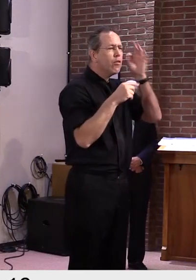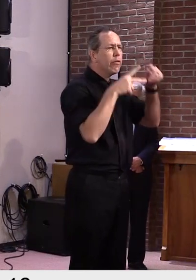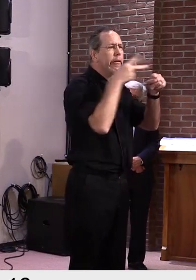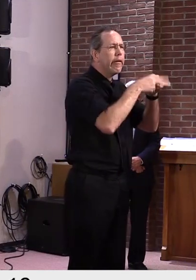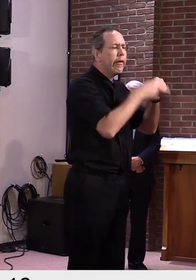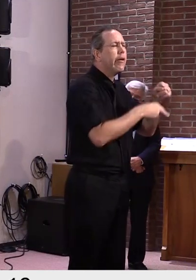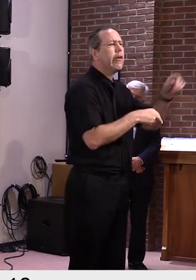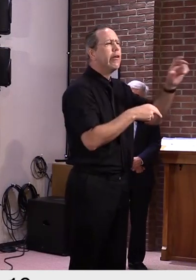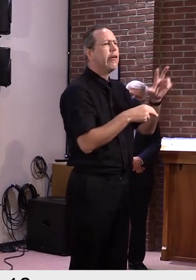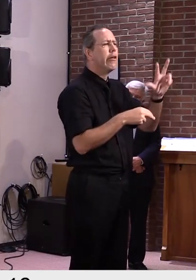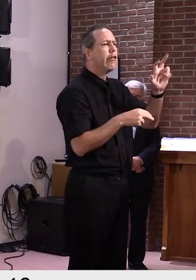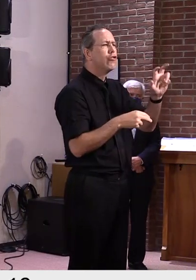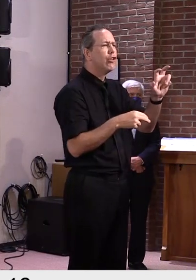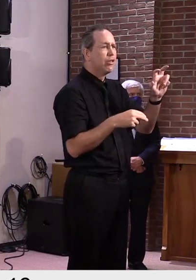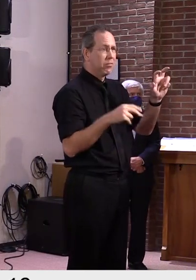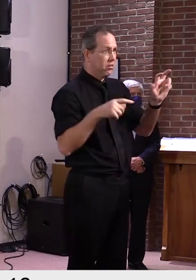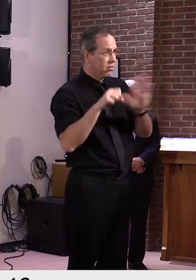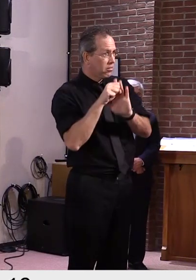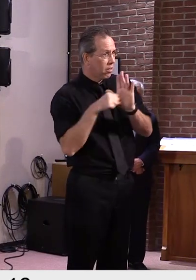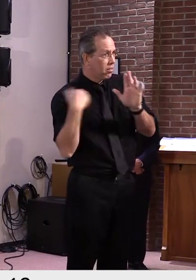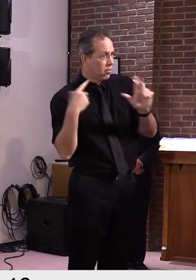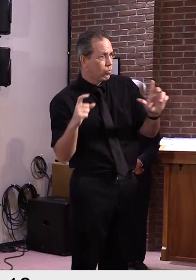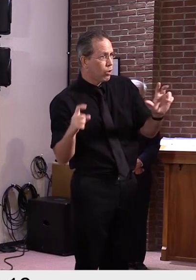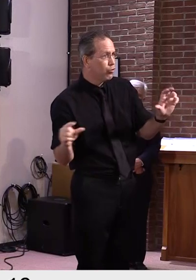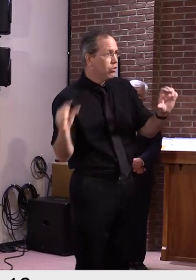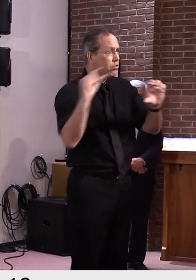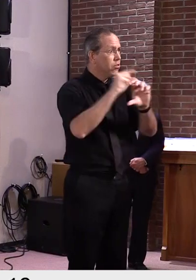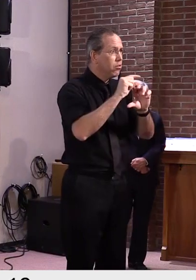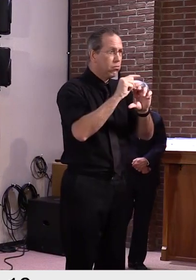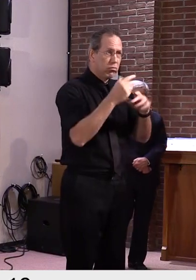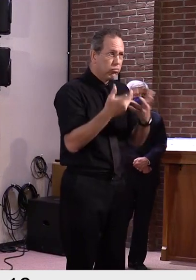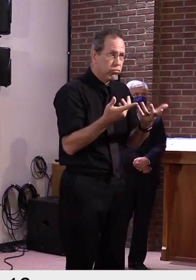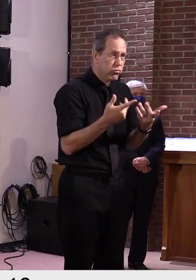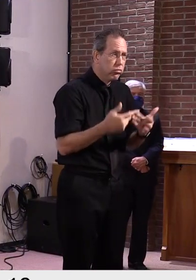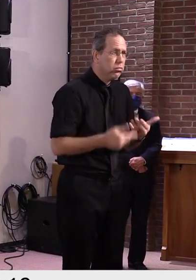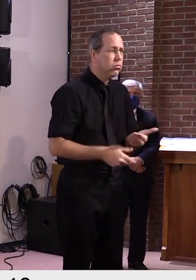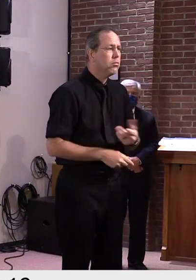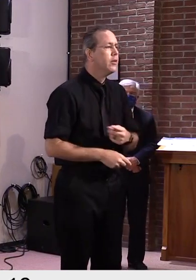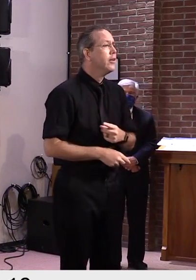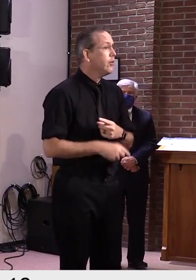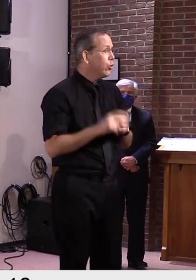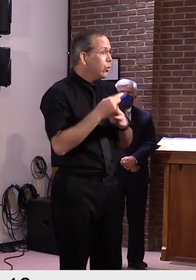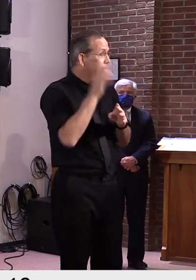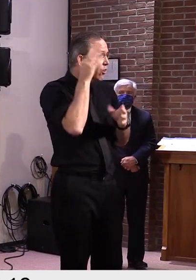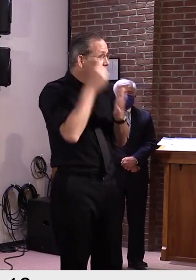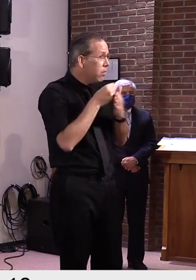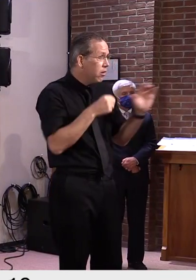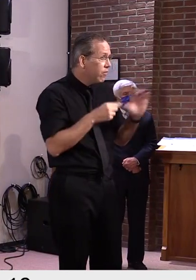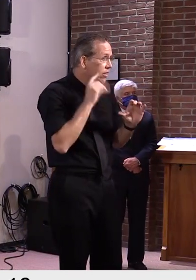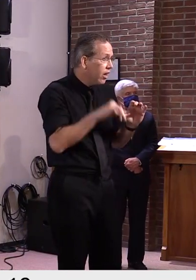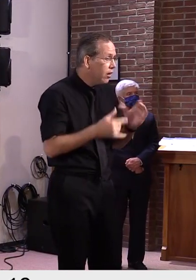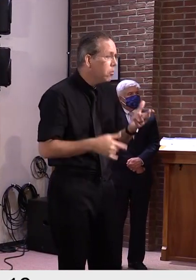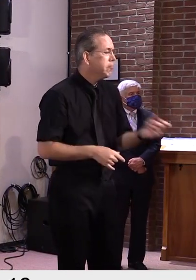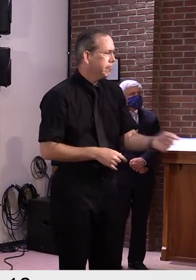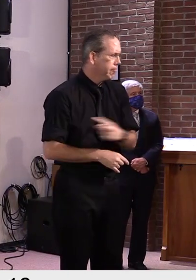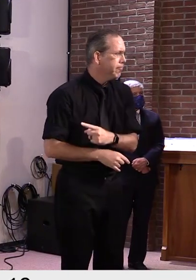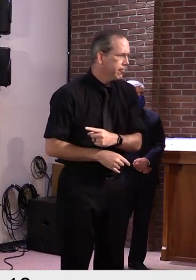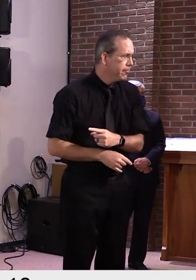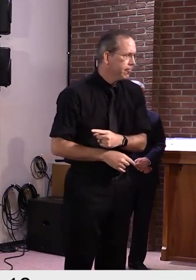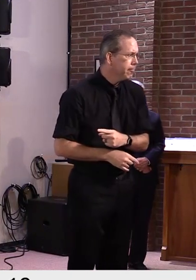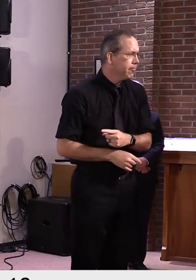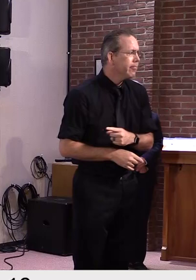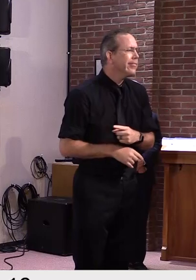of at this point in time in writing. It's a little complicated, but we believe there's a path forward and we're going to continue